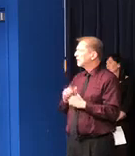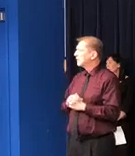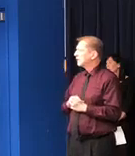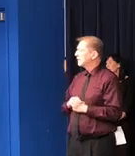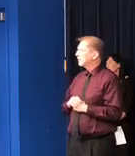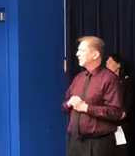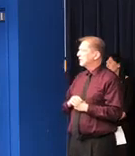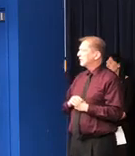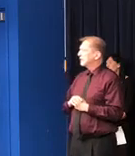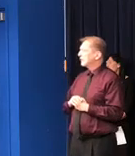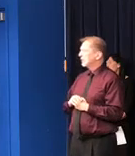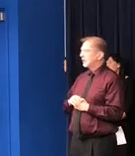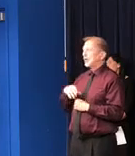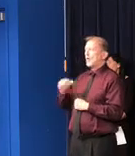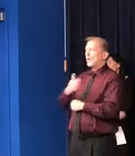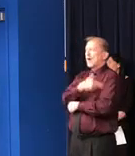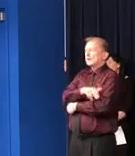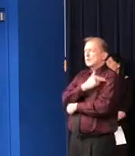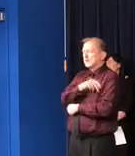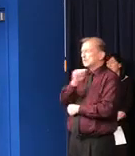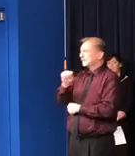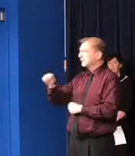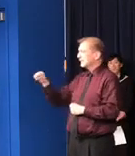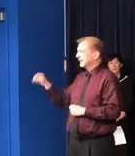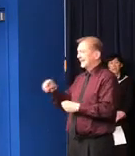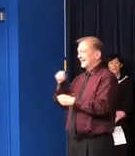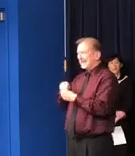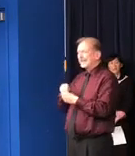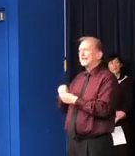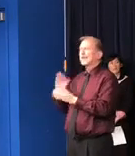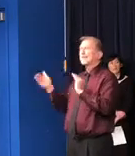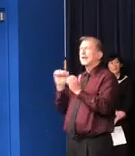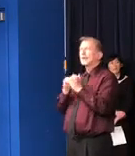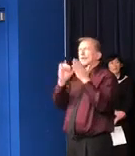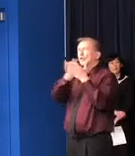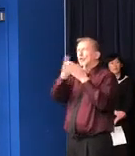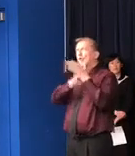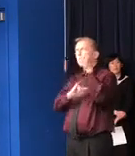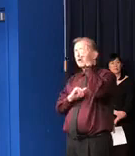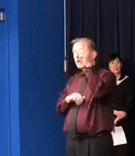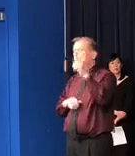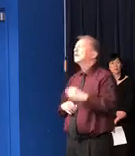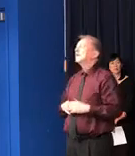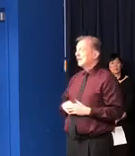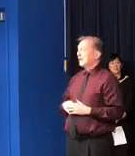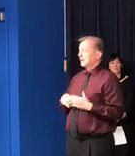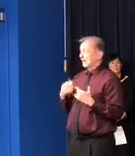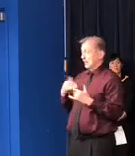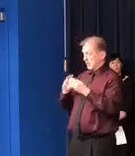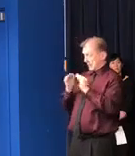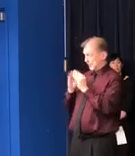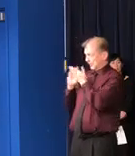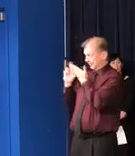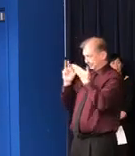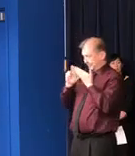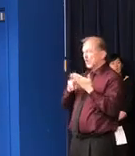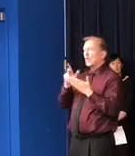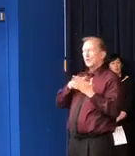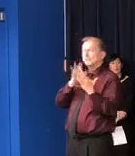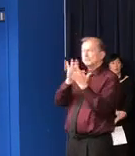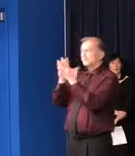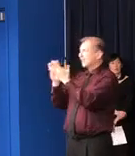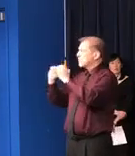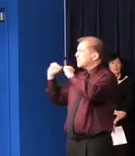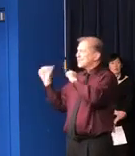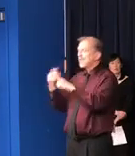caused by COVID-19 as other states like New York have done? Yeah. We're working on that now. Obviously, we talk to all the hospitals all